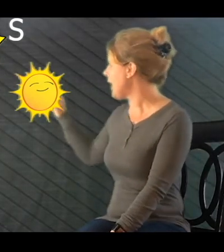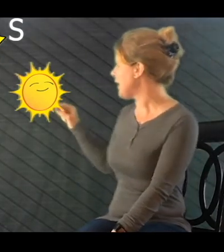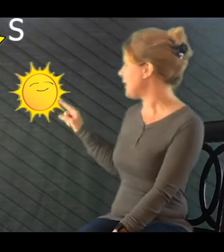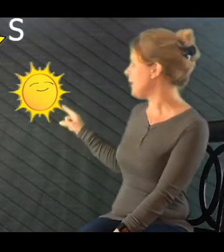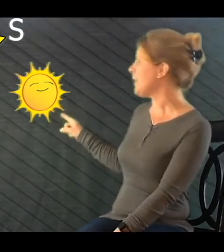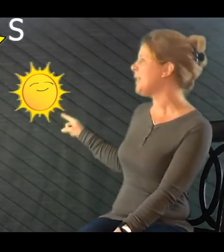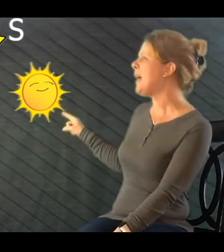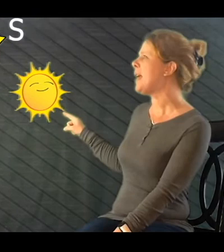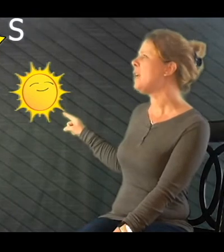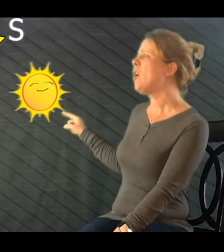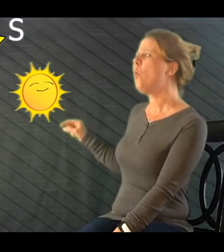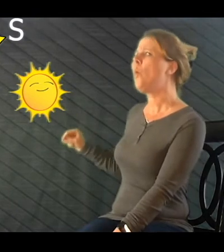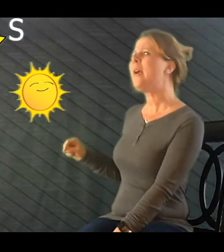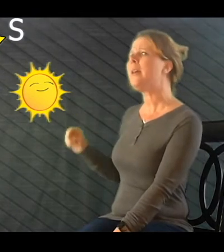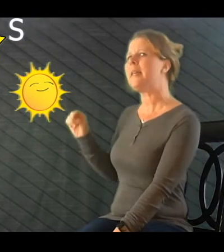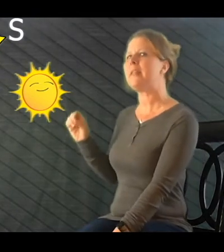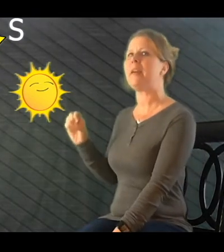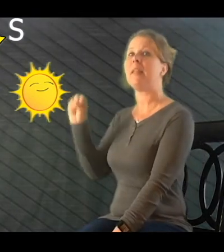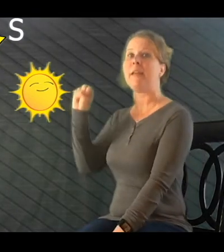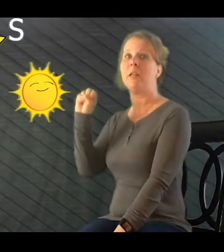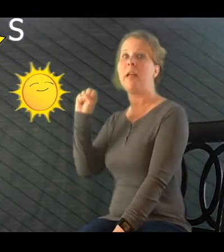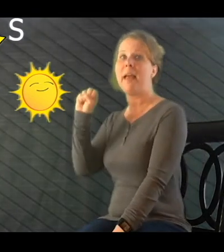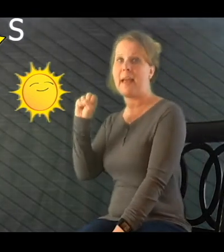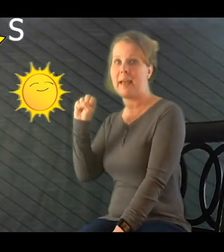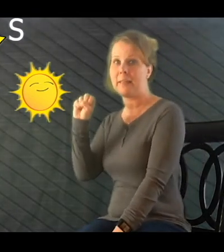I see the sun. Where is the letter S?